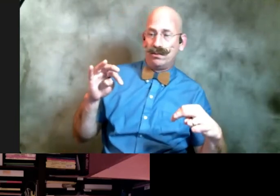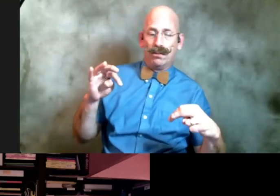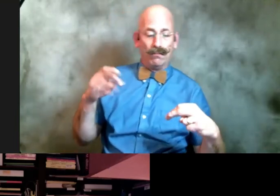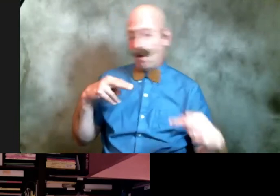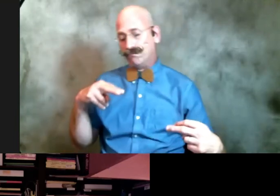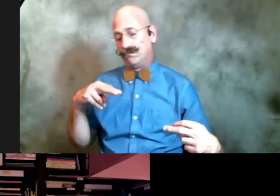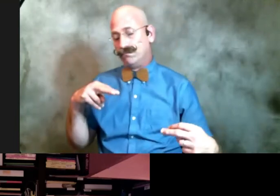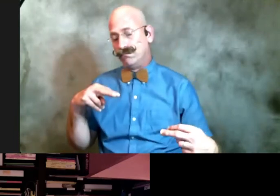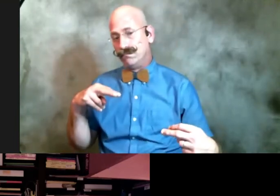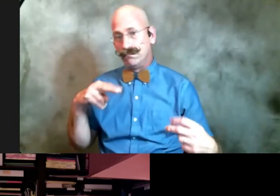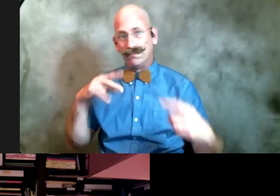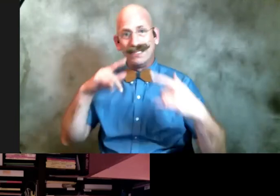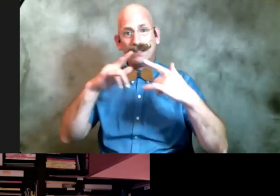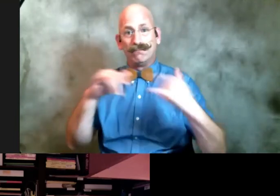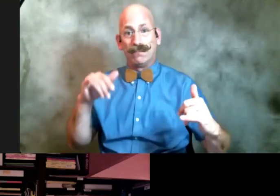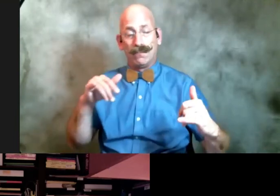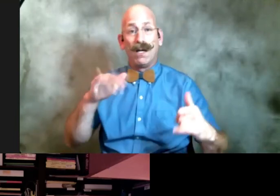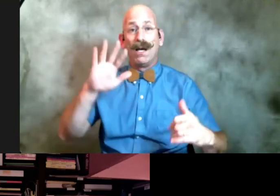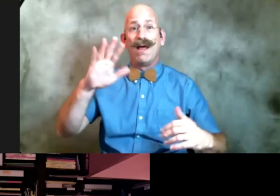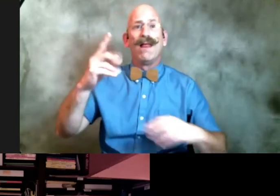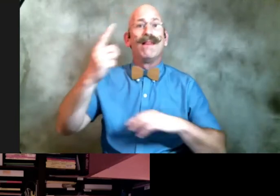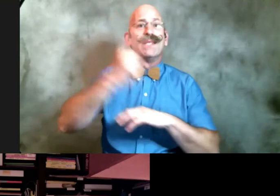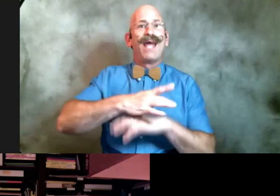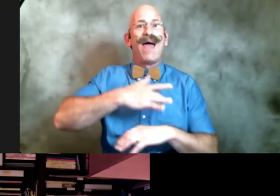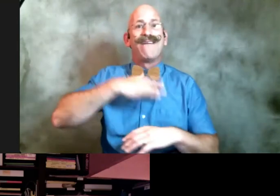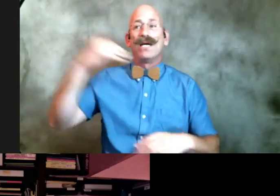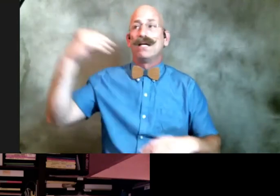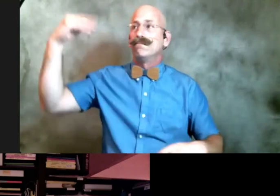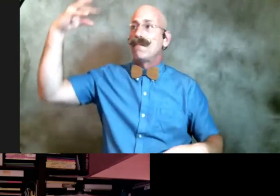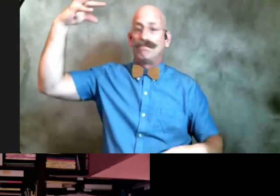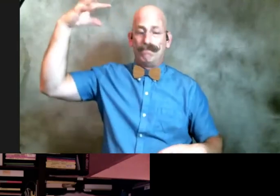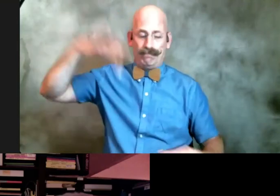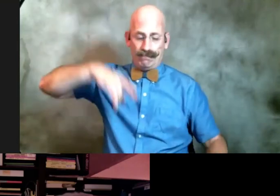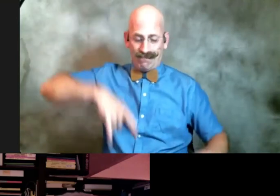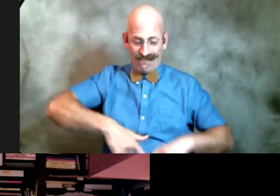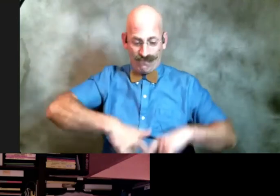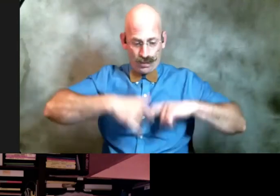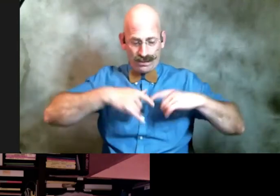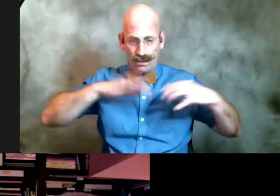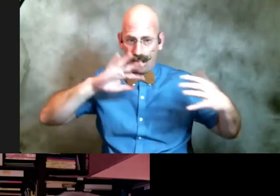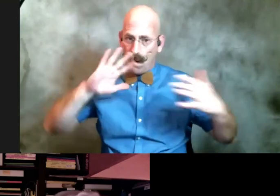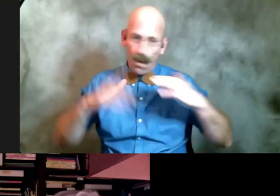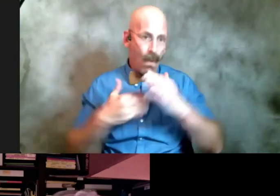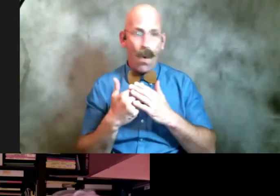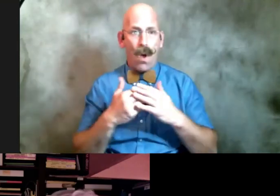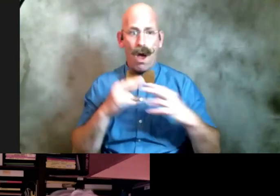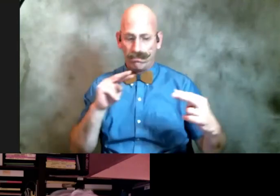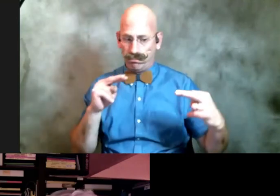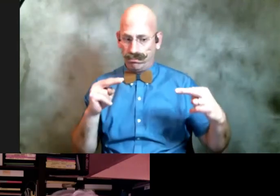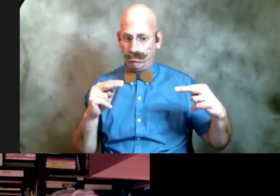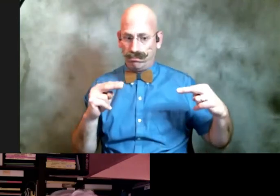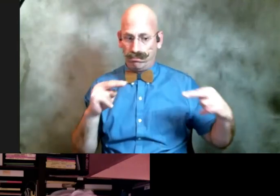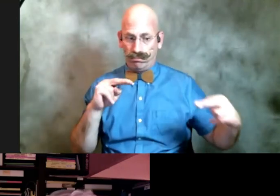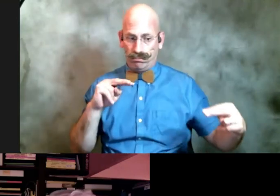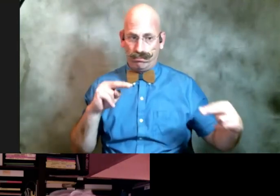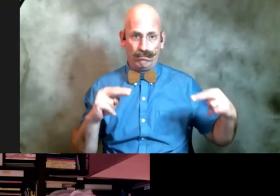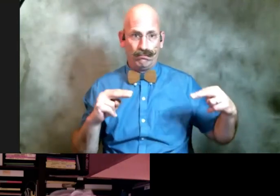the day suspended while all of us stared and didn't decide